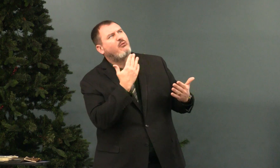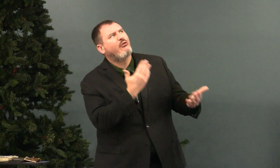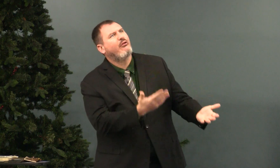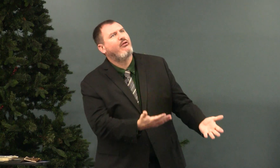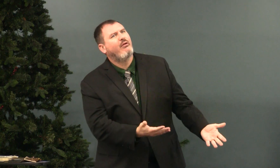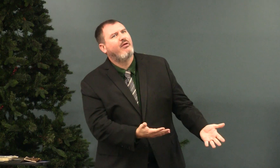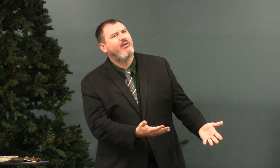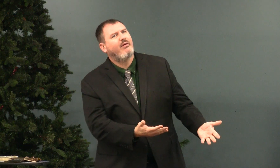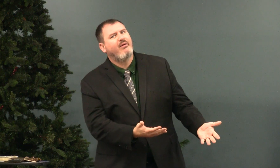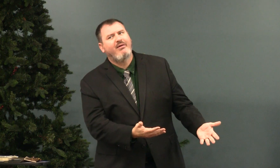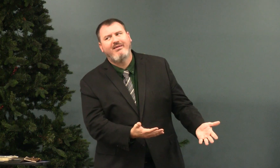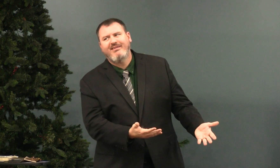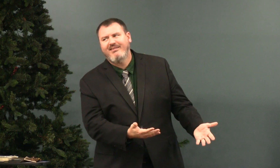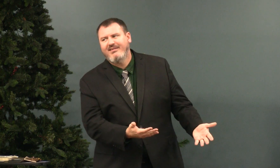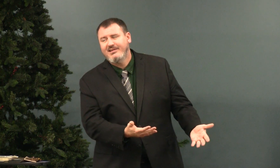How can you be thankful for that?